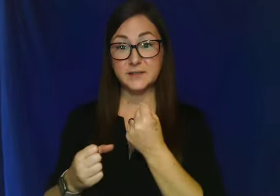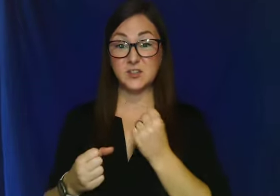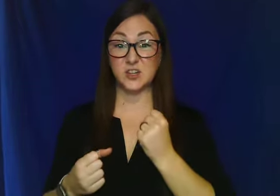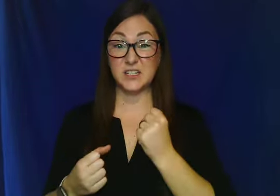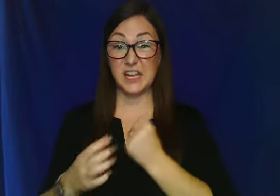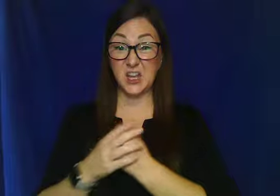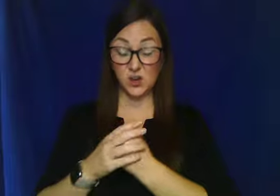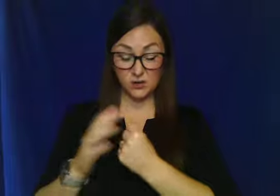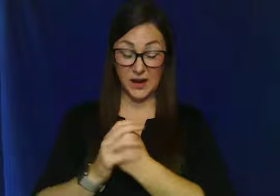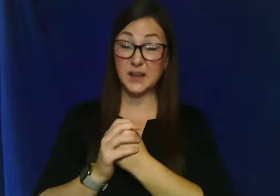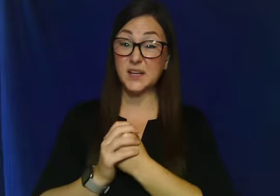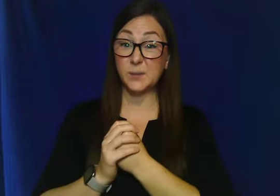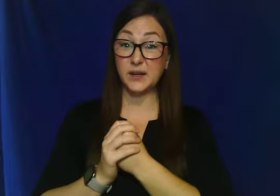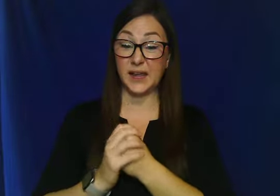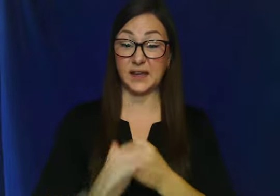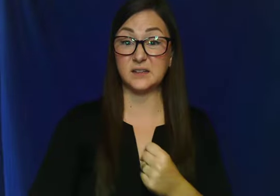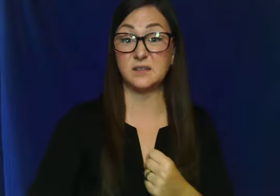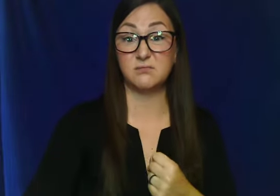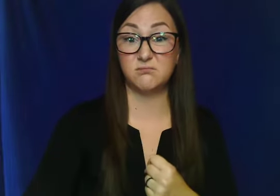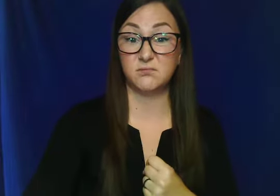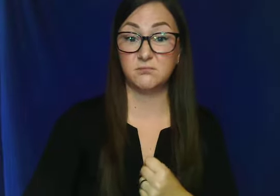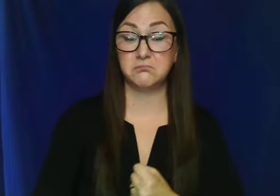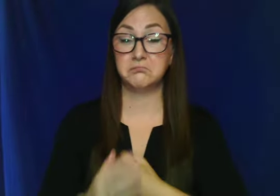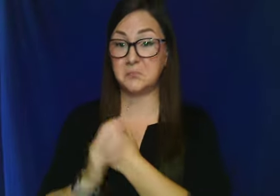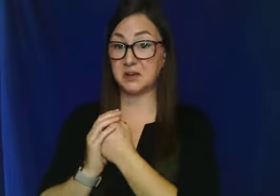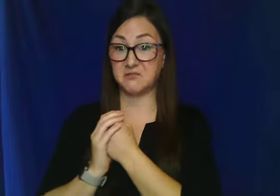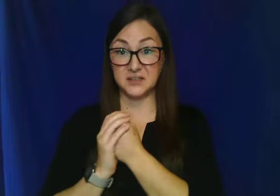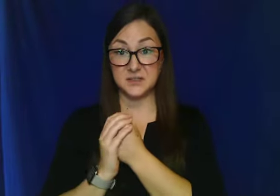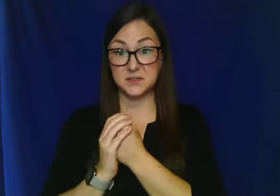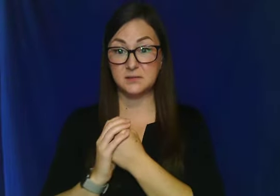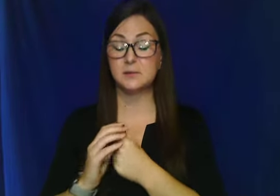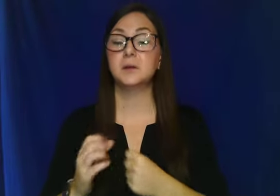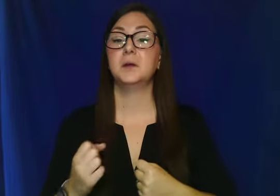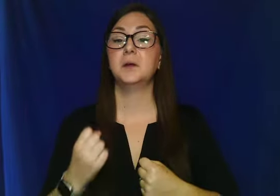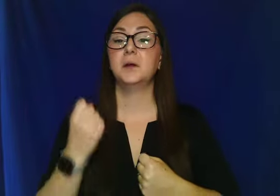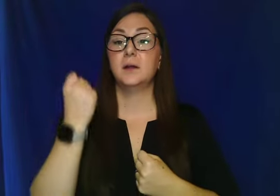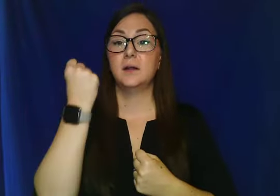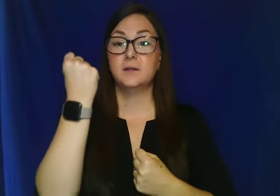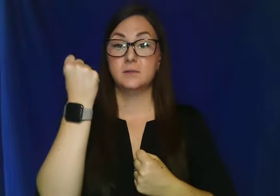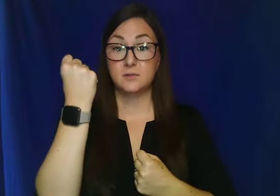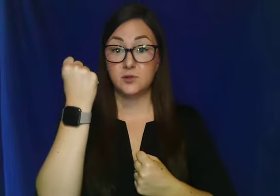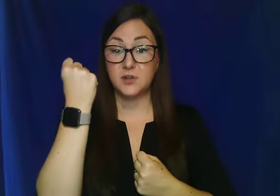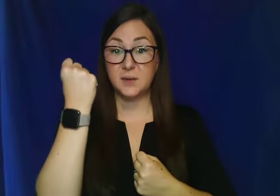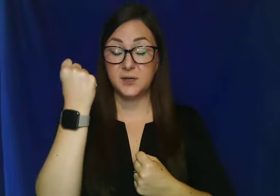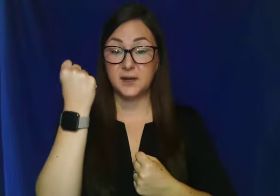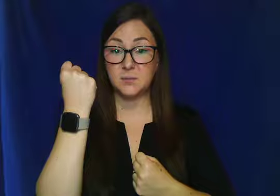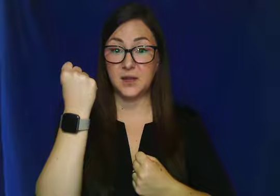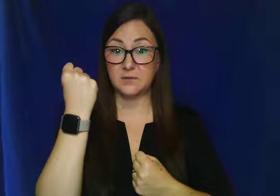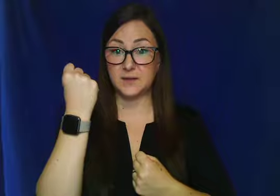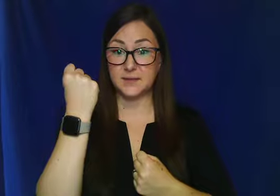You're going to take your non-dominant hand, make a fist. Your dominant hand, make a fist.